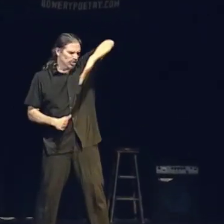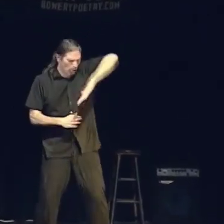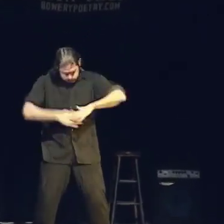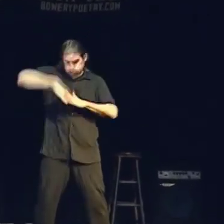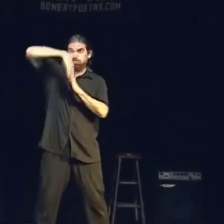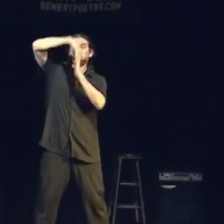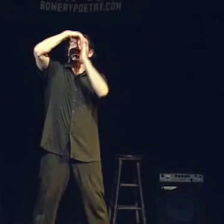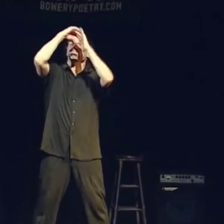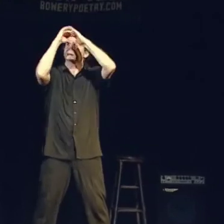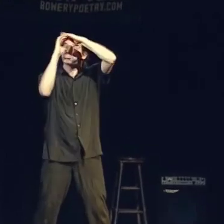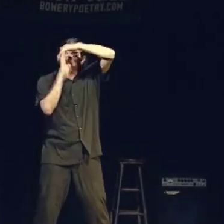On the